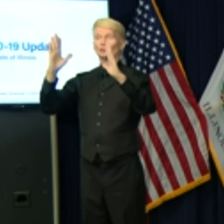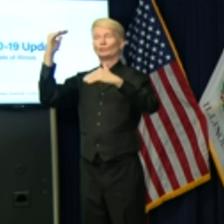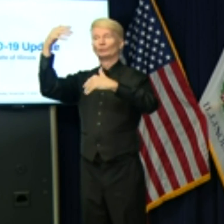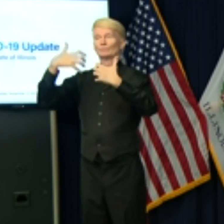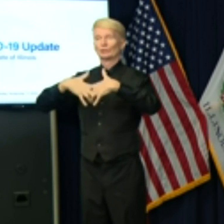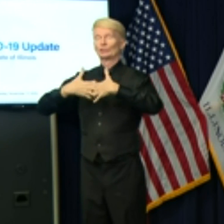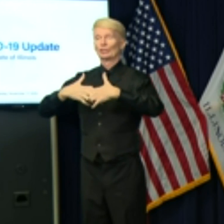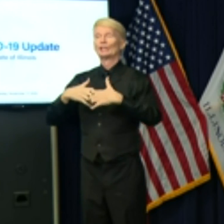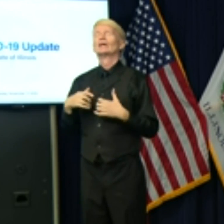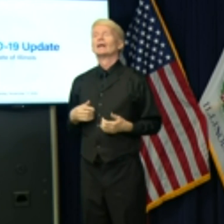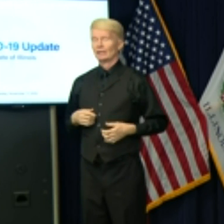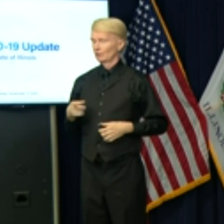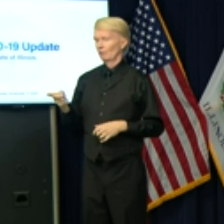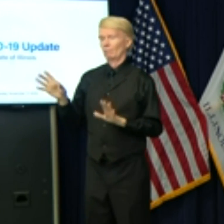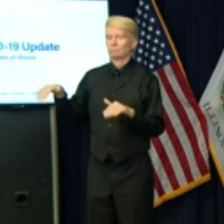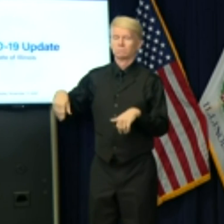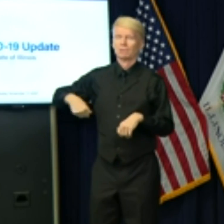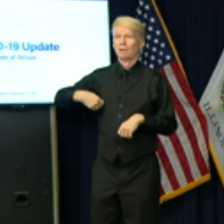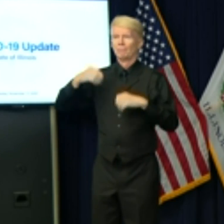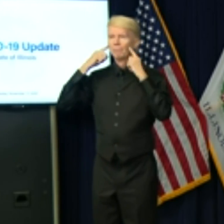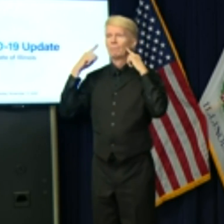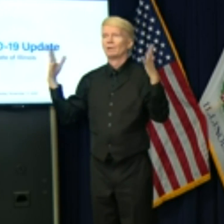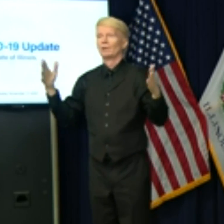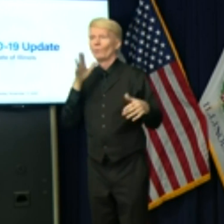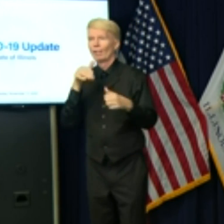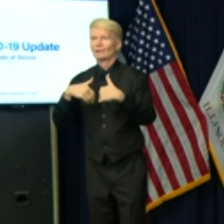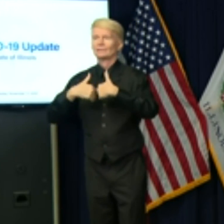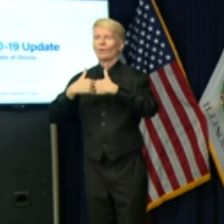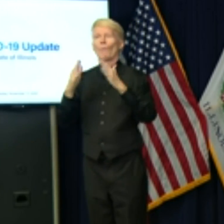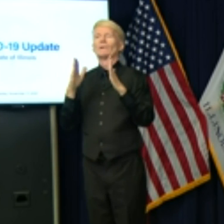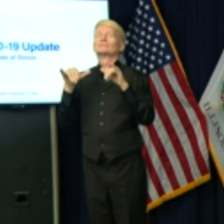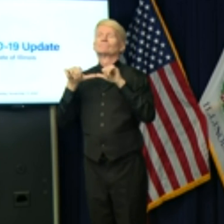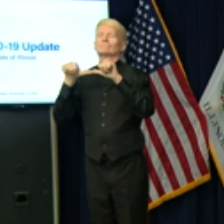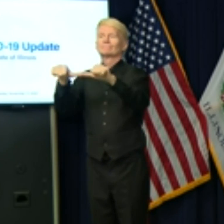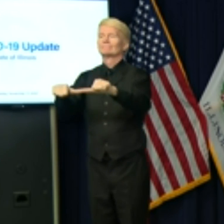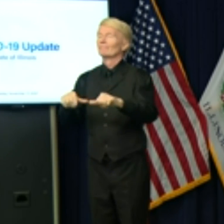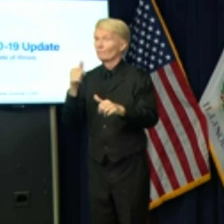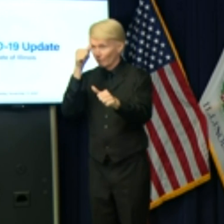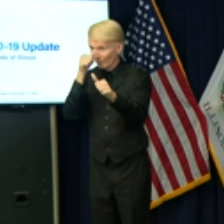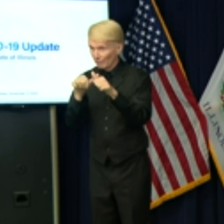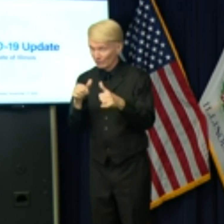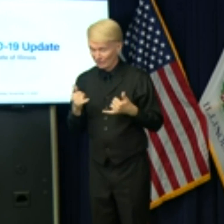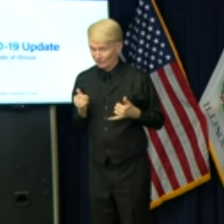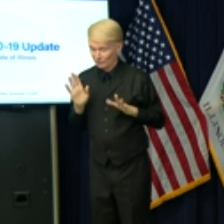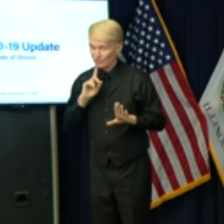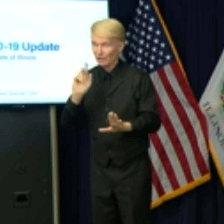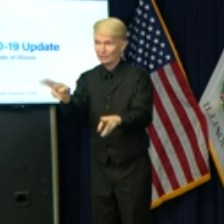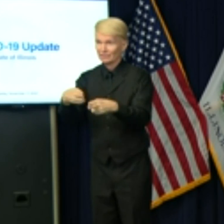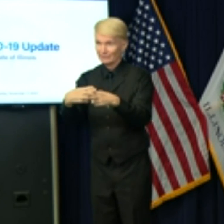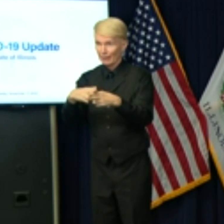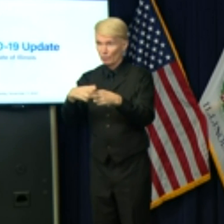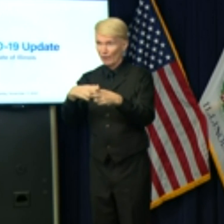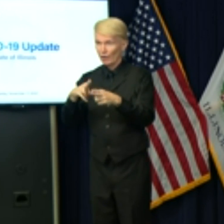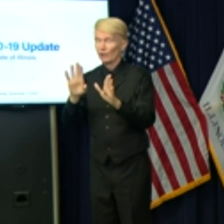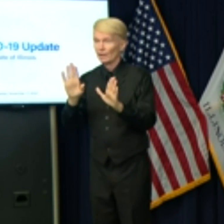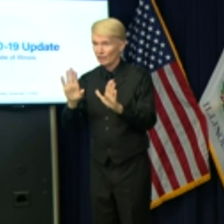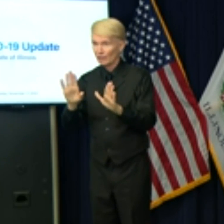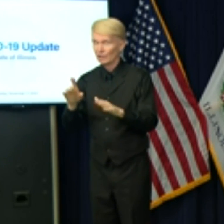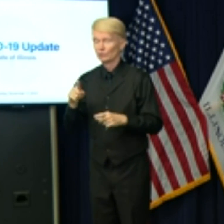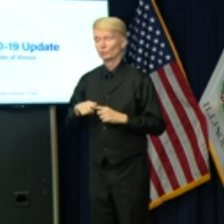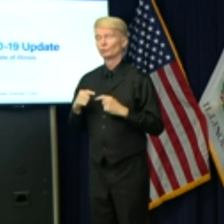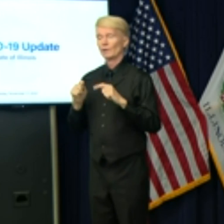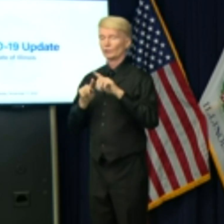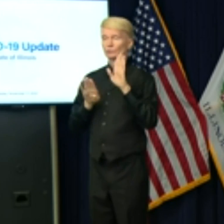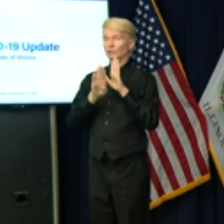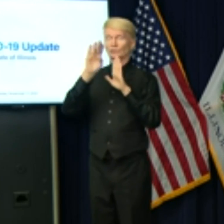defying the orders, keep those open, those will be closed. Again, it's all temporary, and it's all for the purpose of bending the curve so that we can all come